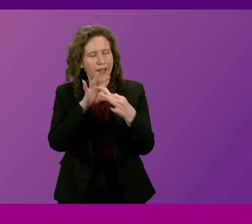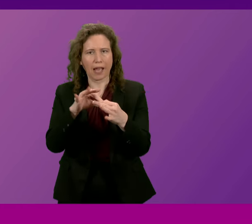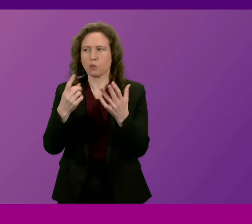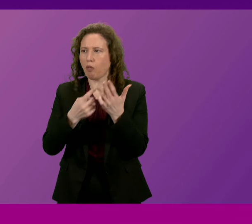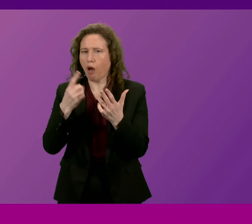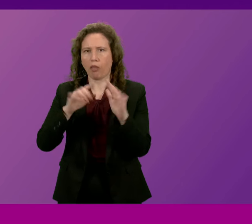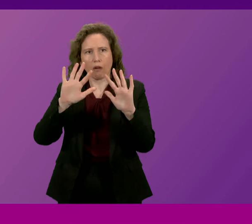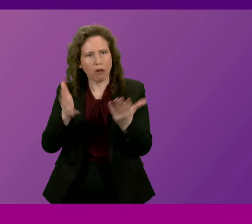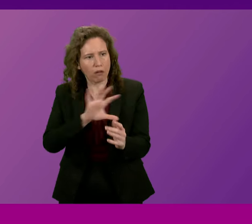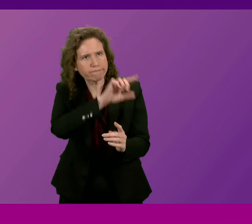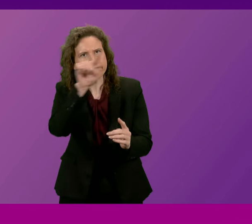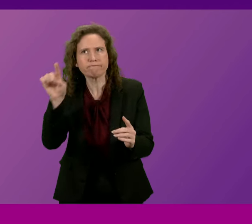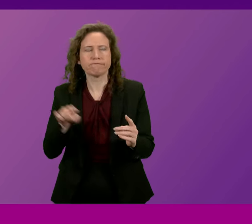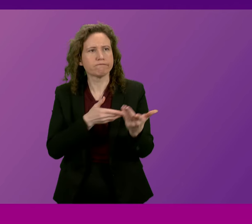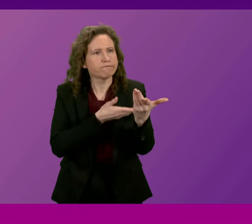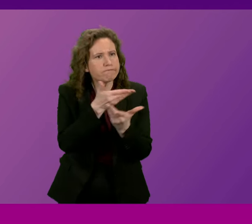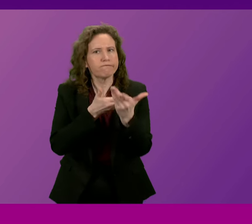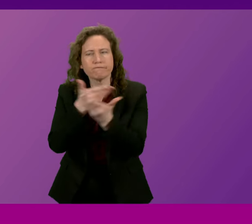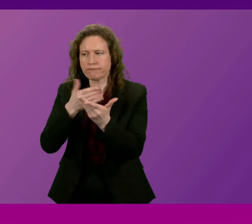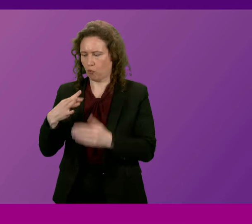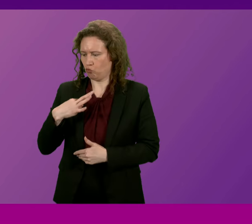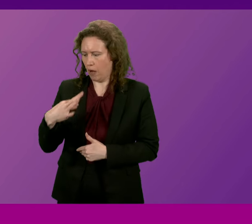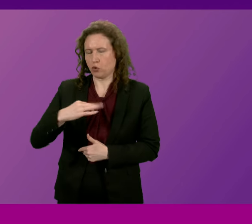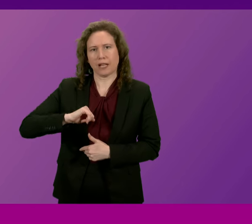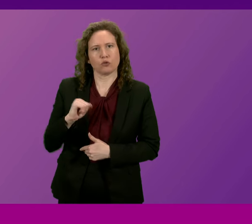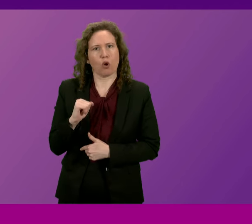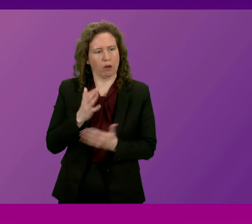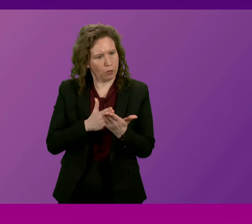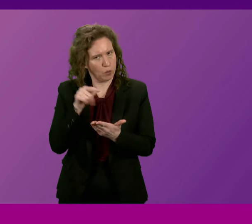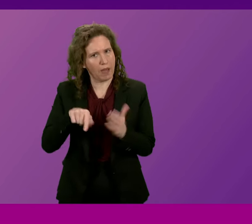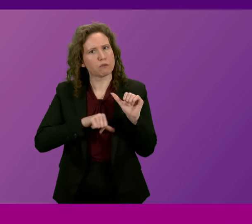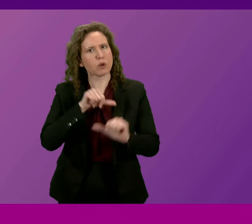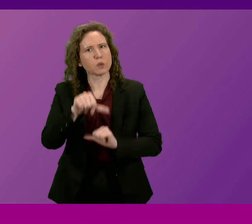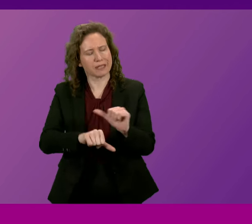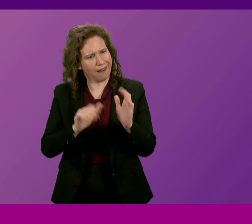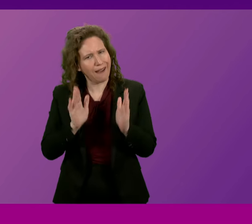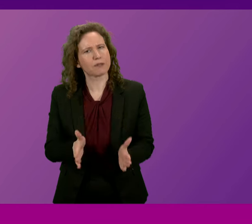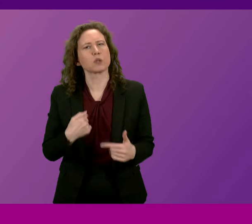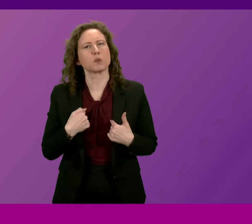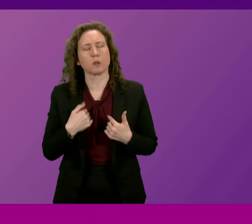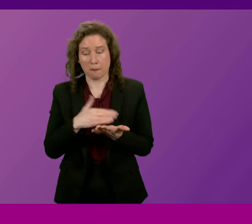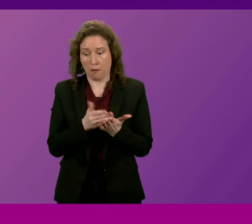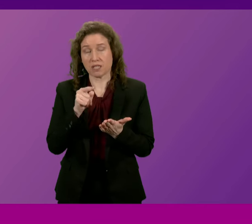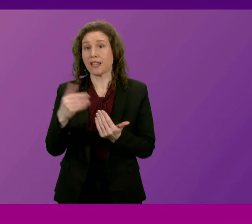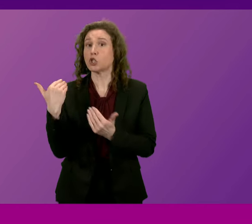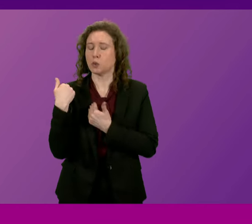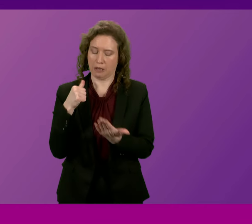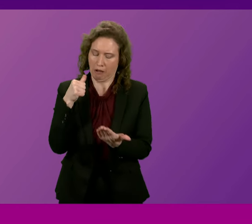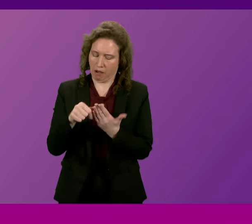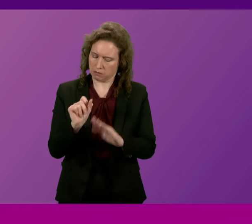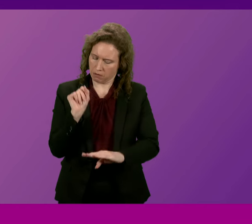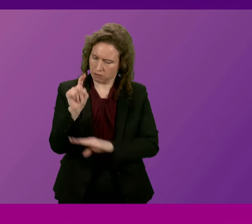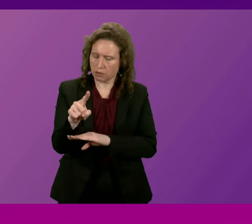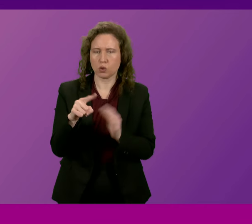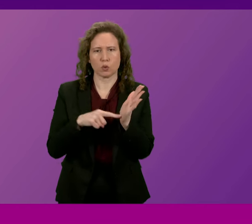governments and to represent the people of Scotland in that process. And as part of that duty, I wrote the letter in